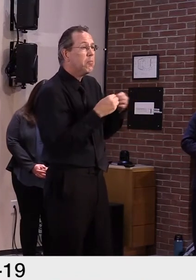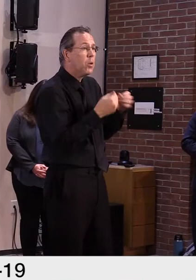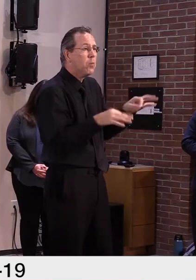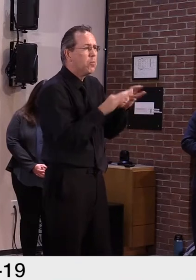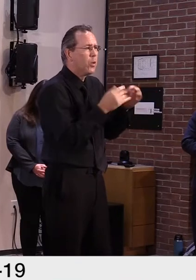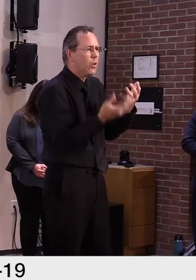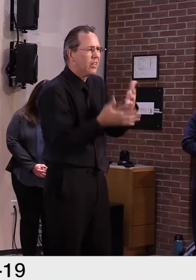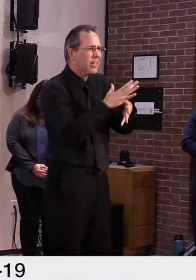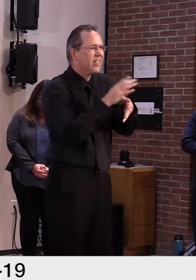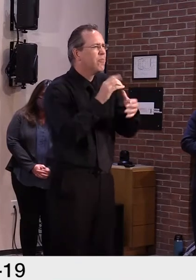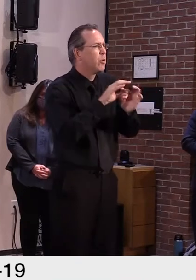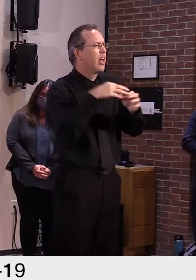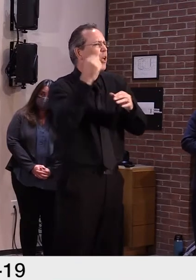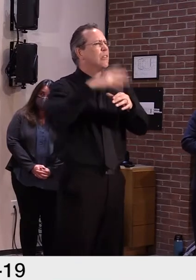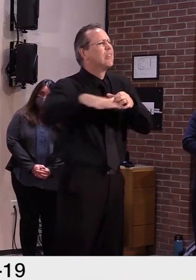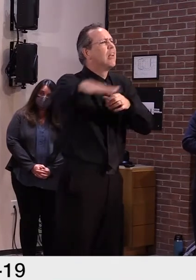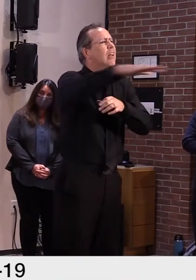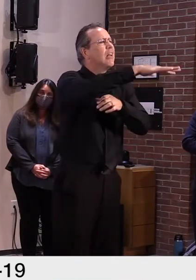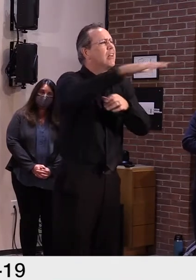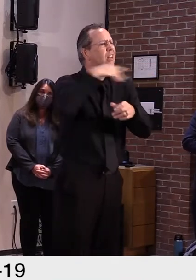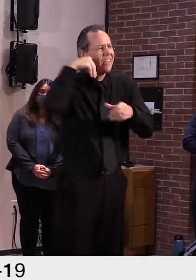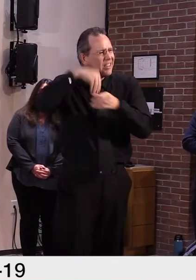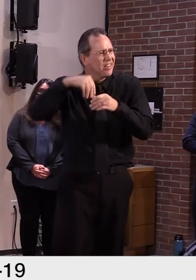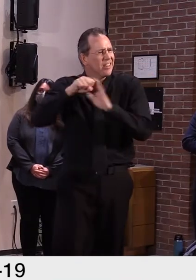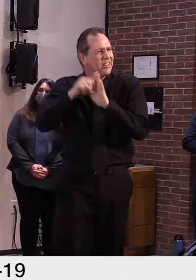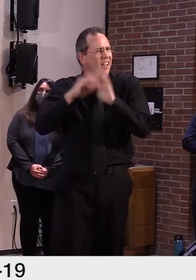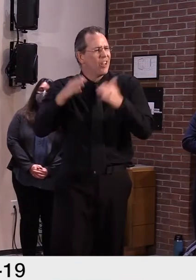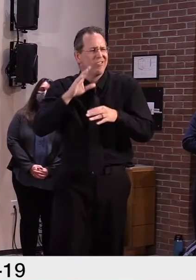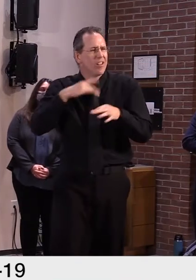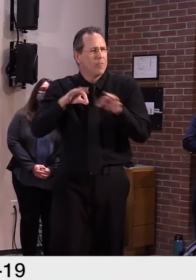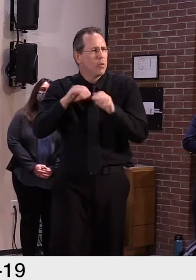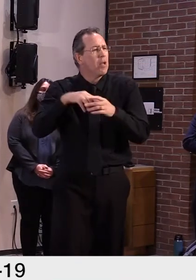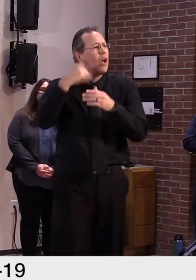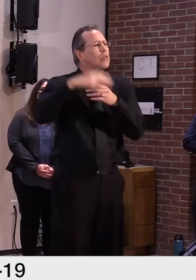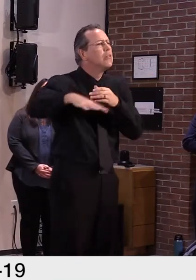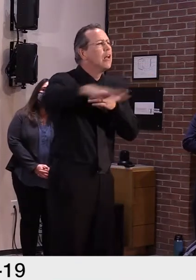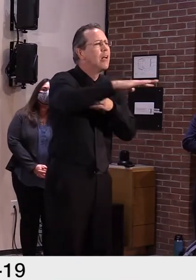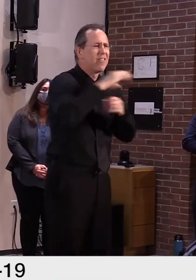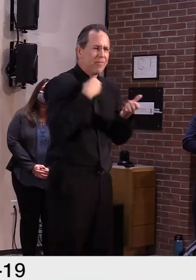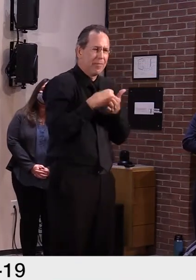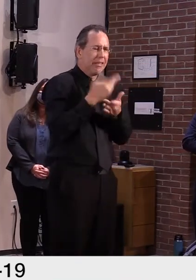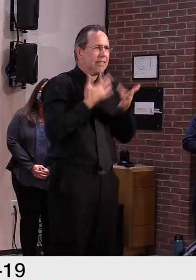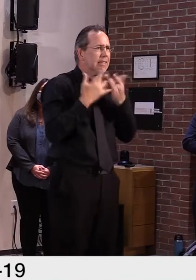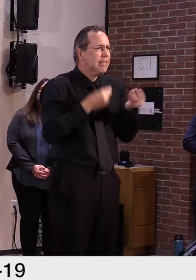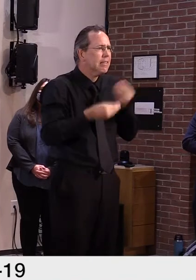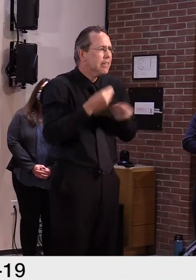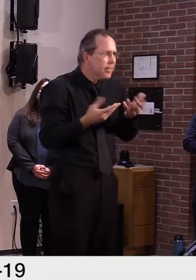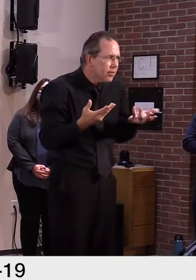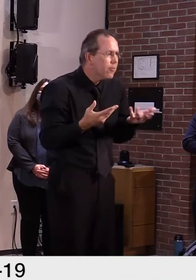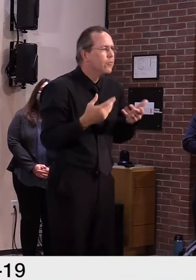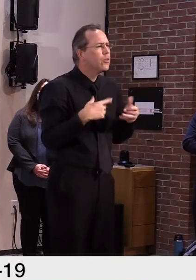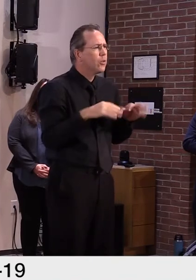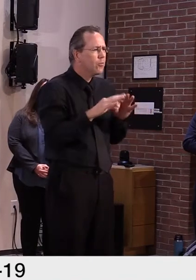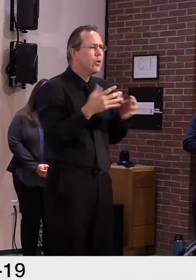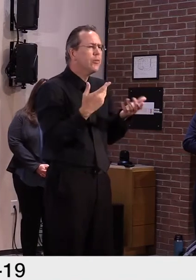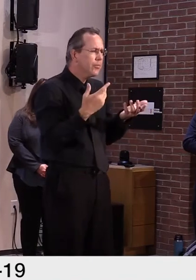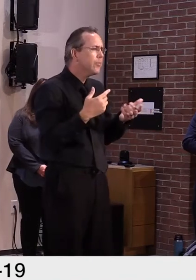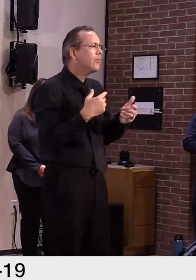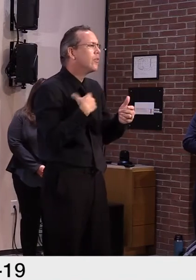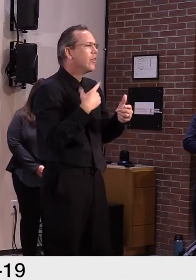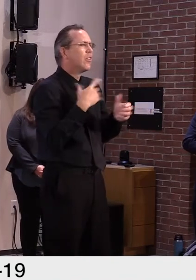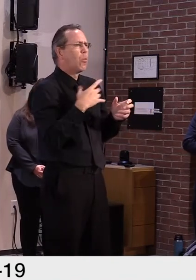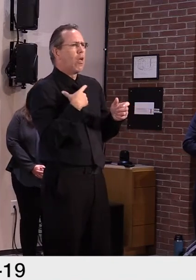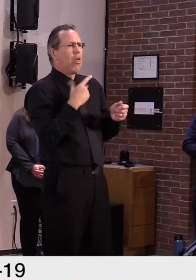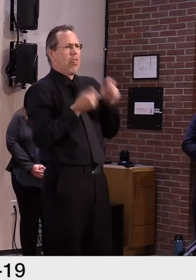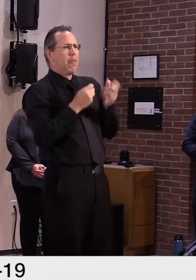And I guess at this point we didn't have we're not putting any extra fluff in in budgets. And and I'm not willing to give any